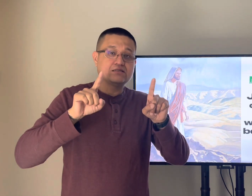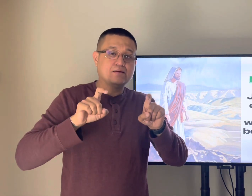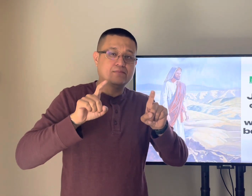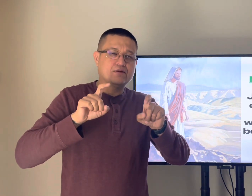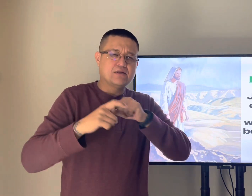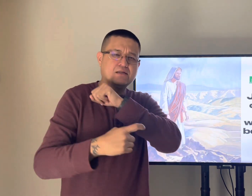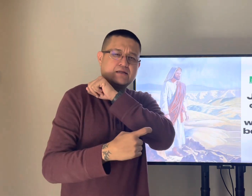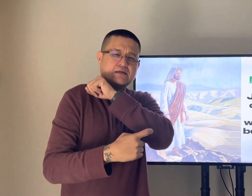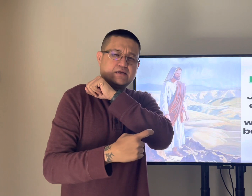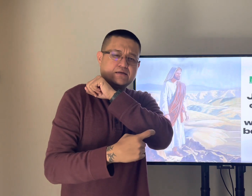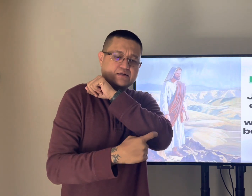to be tempted